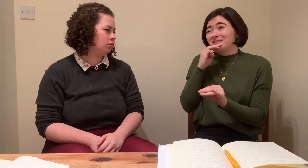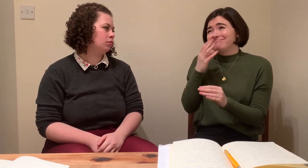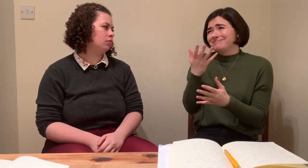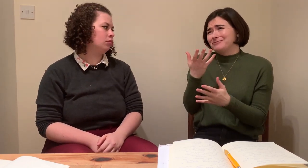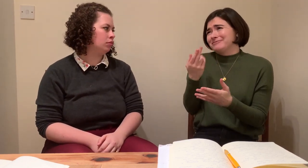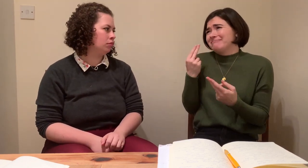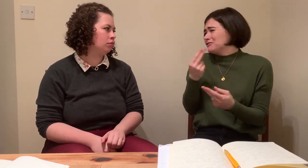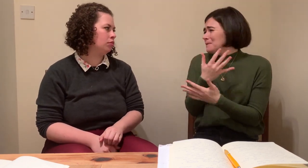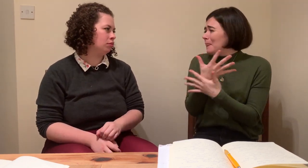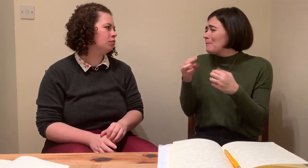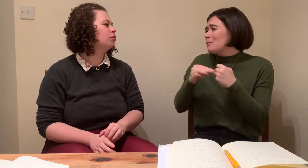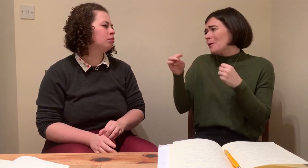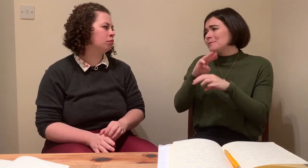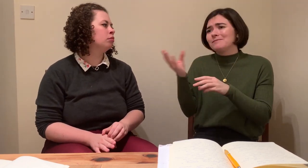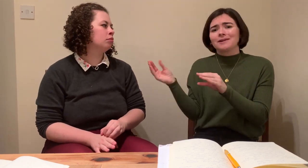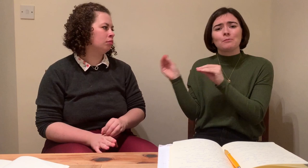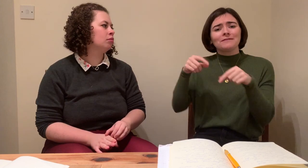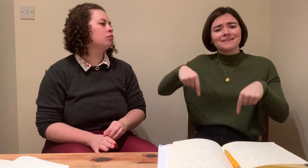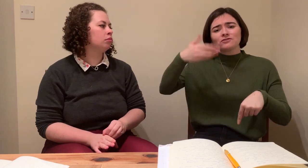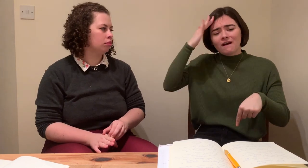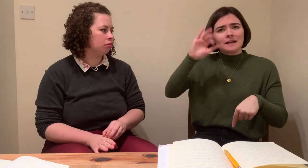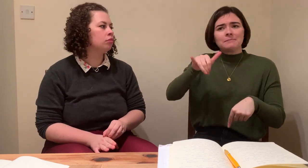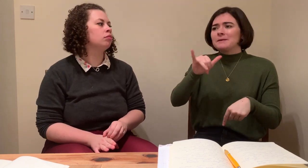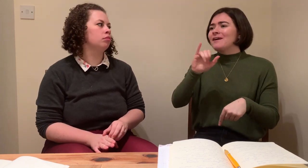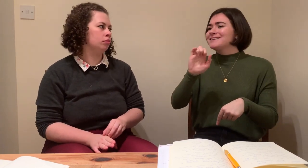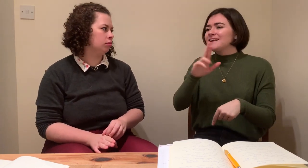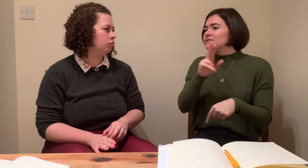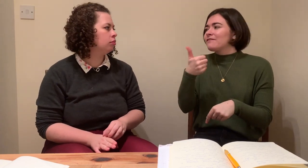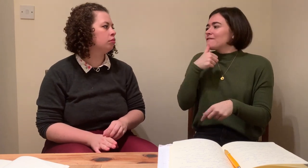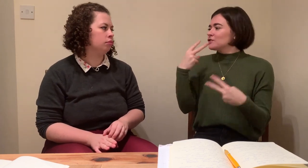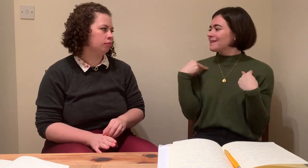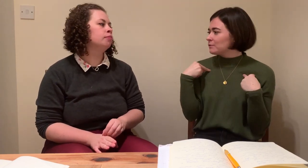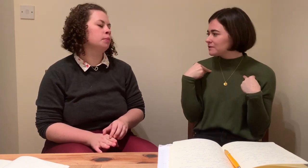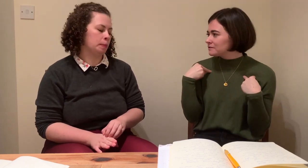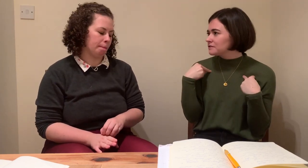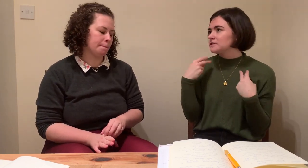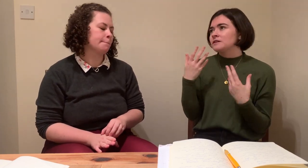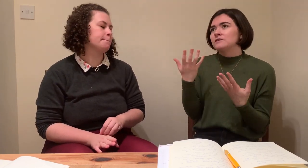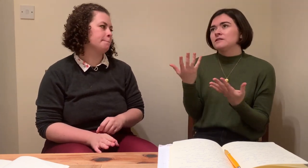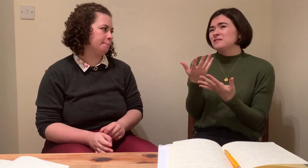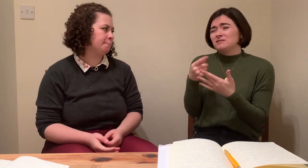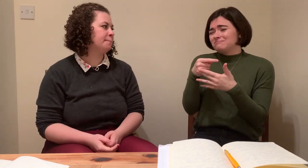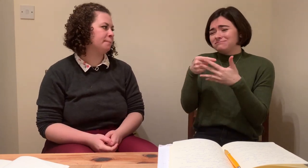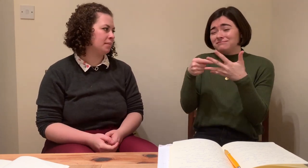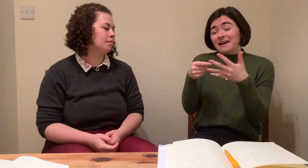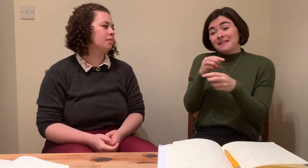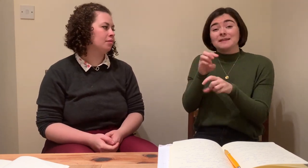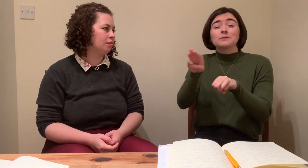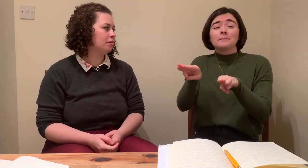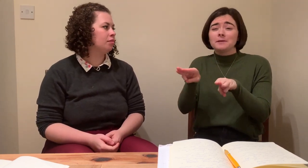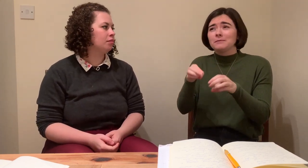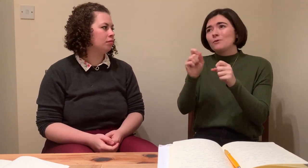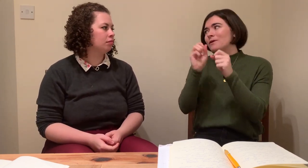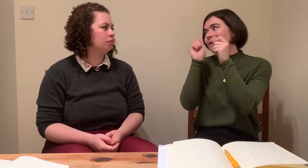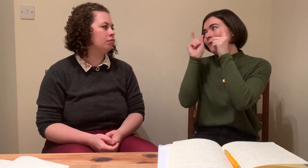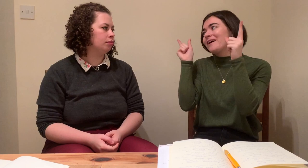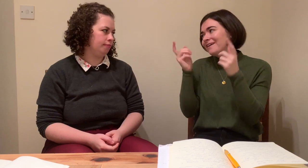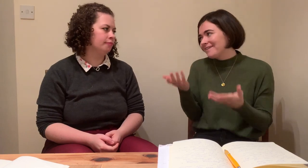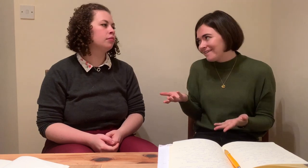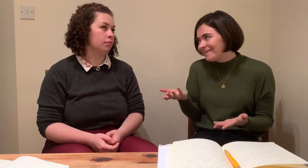themselves. It's more a situation, like, maybe if I know in advance that there's a deaf interpreter who will be there, I will meet them in advance so